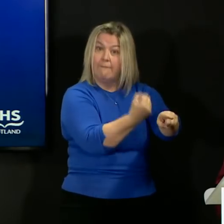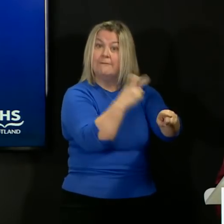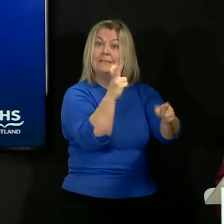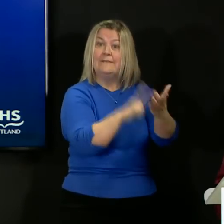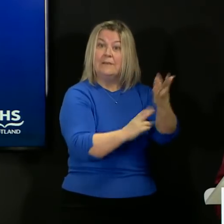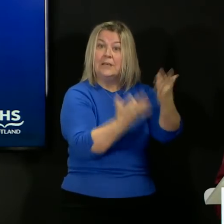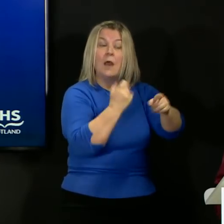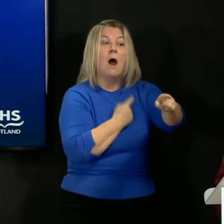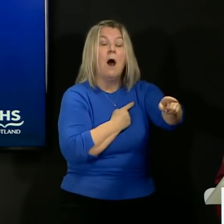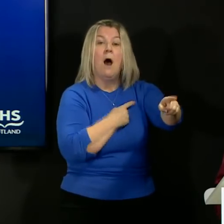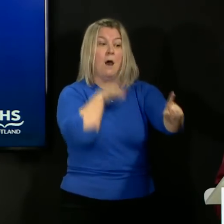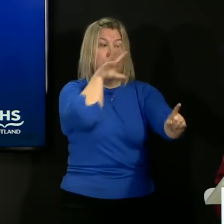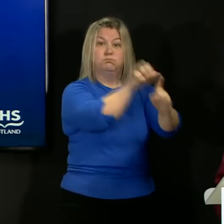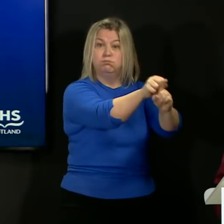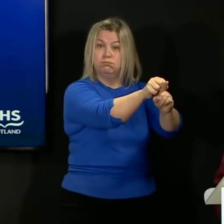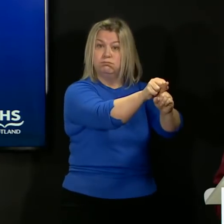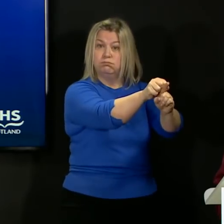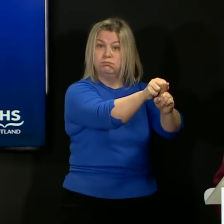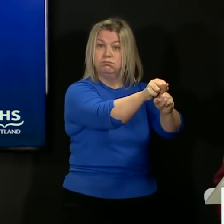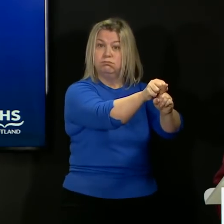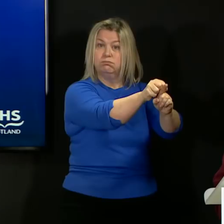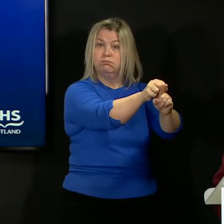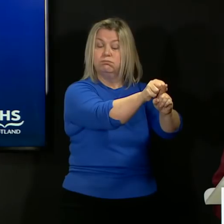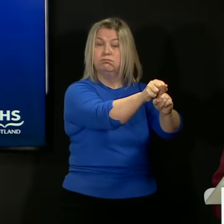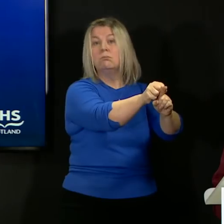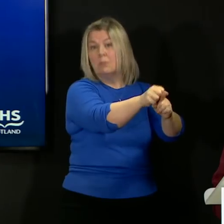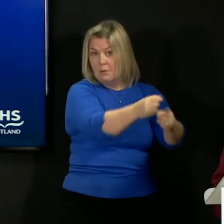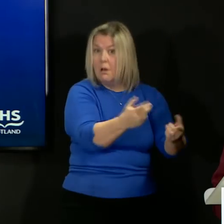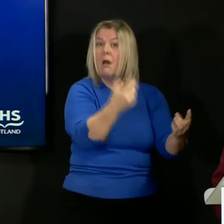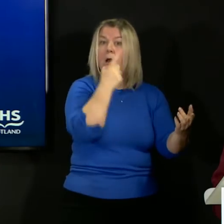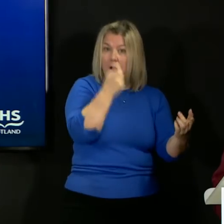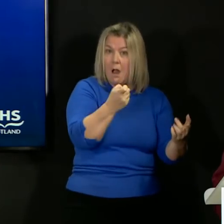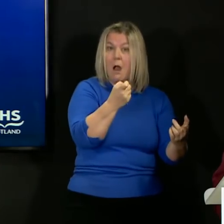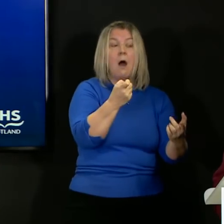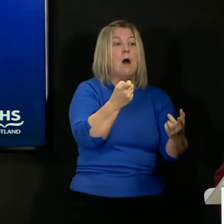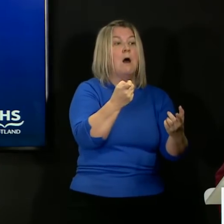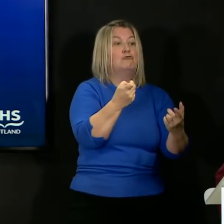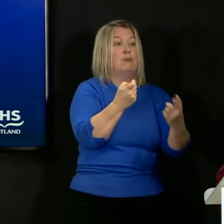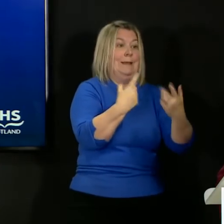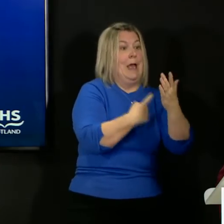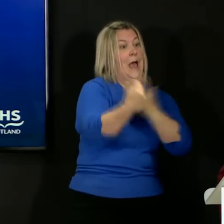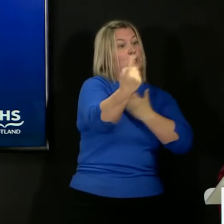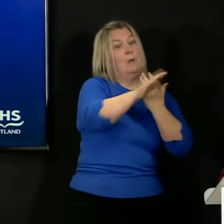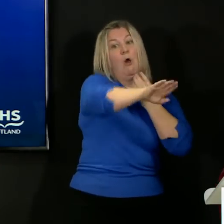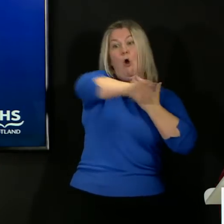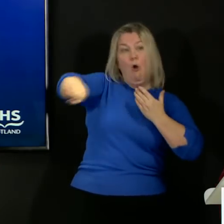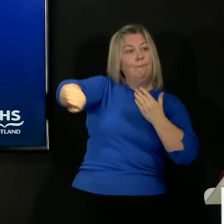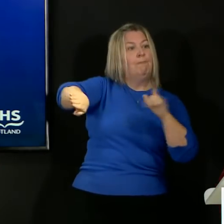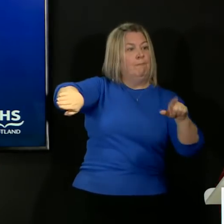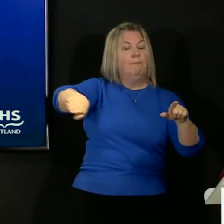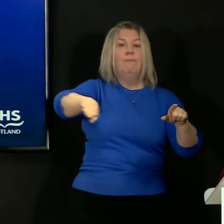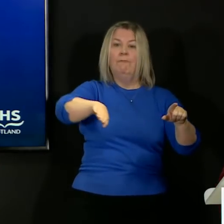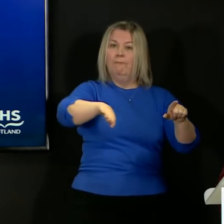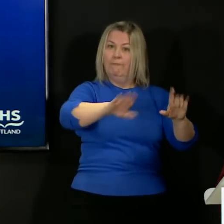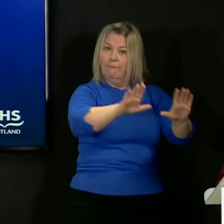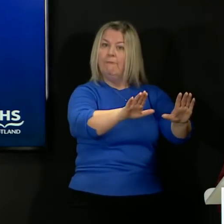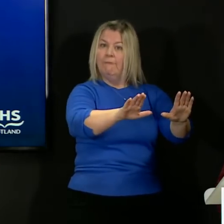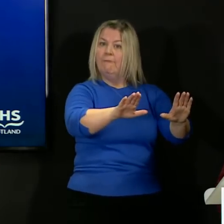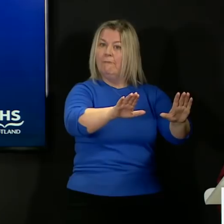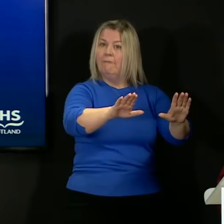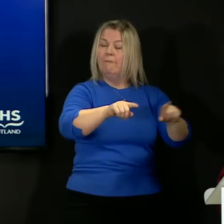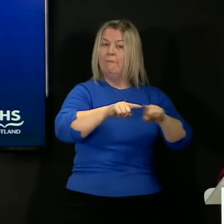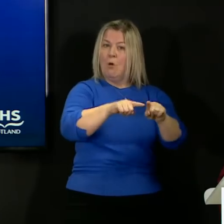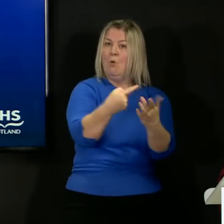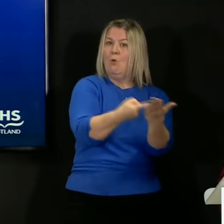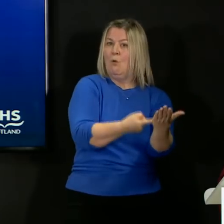point, we are able to, A, they are able to stay off work and isolate according to the guidance, but we are